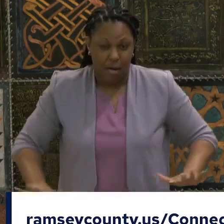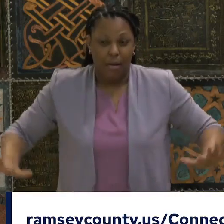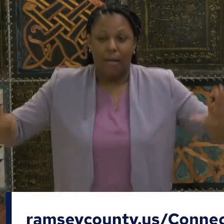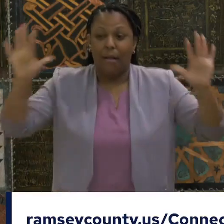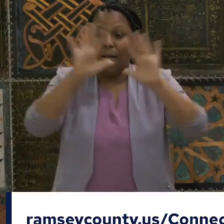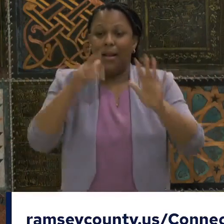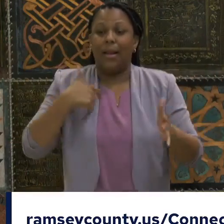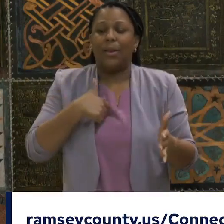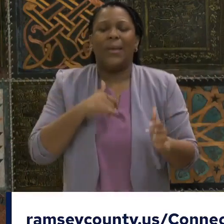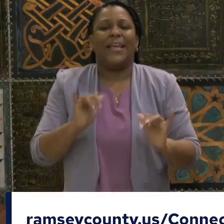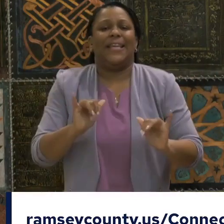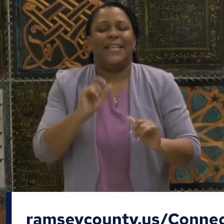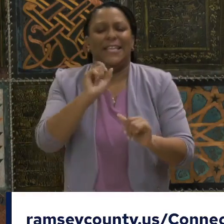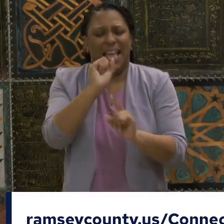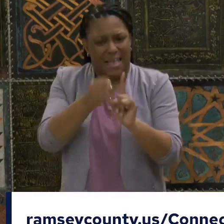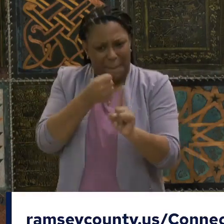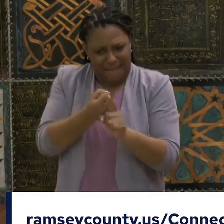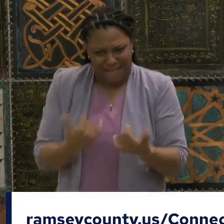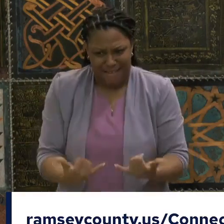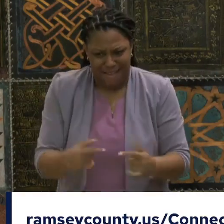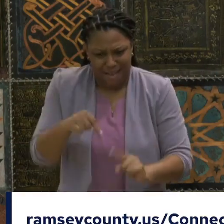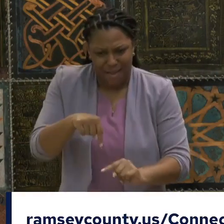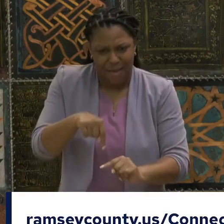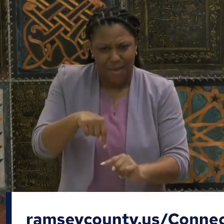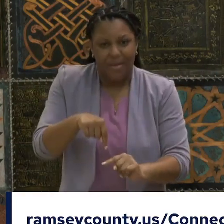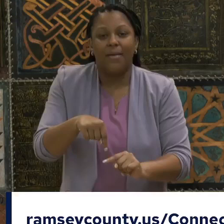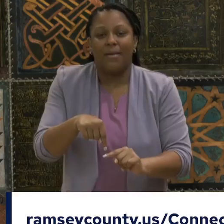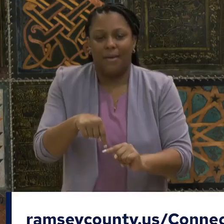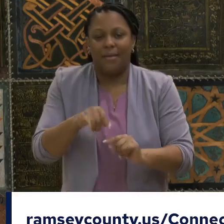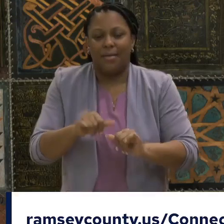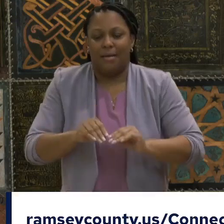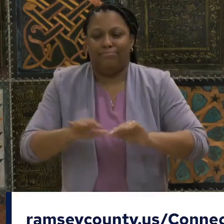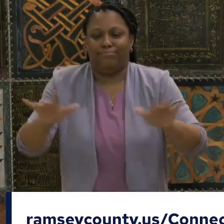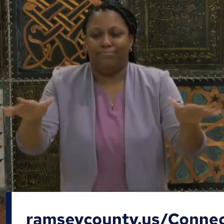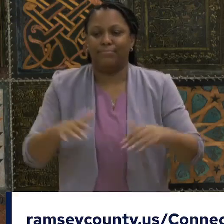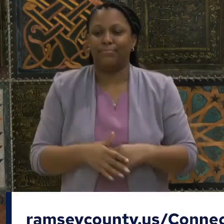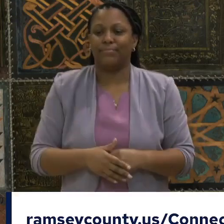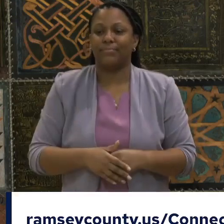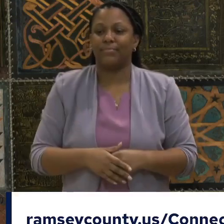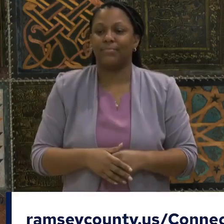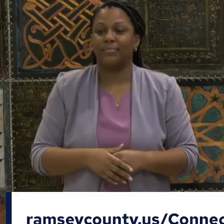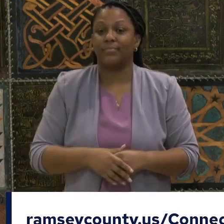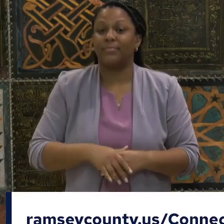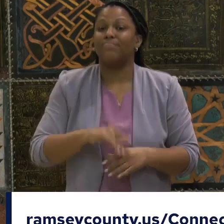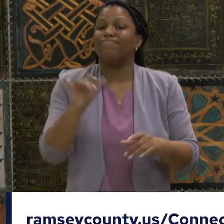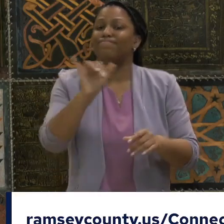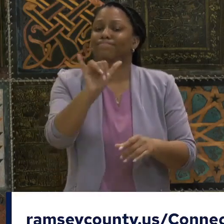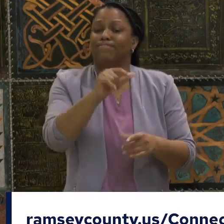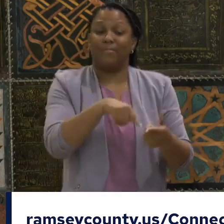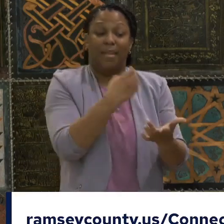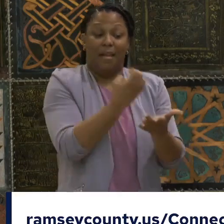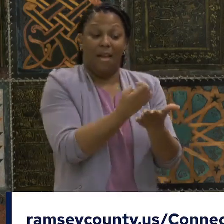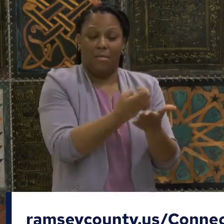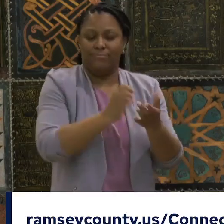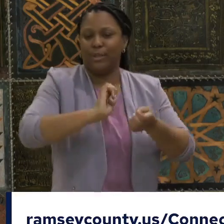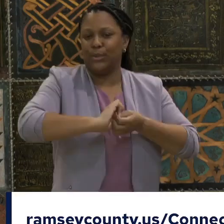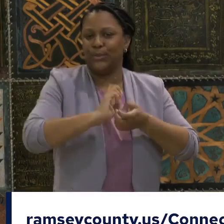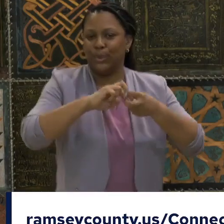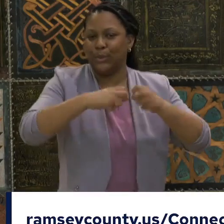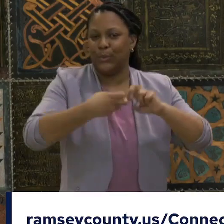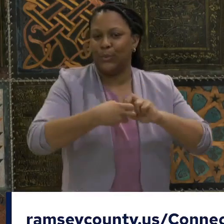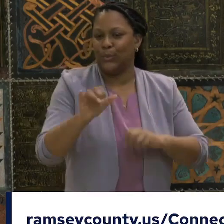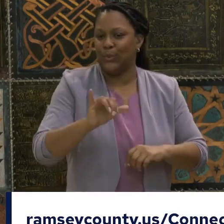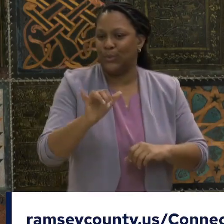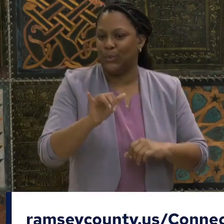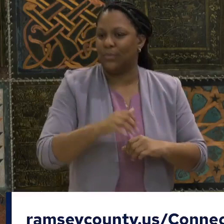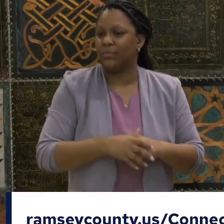inequality as an economic issue, it's not just a technology issue. And again, this is not only about, this